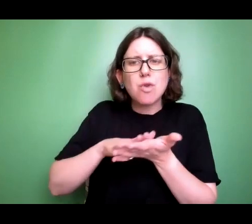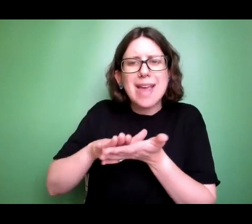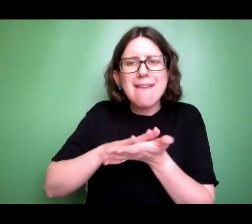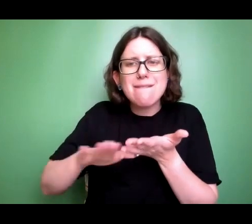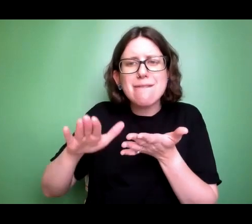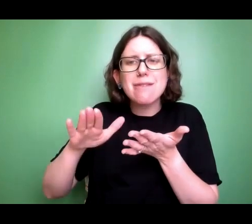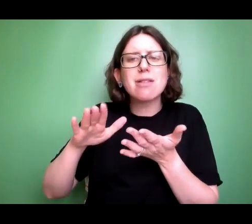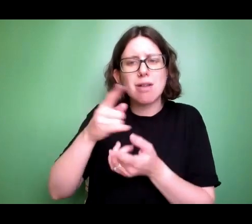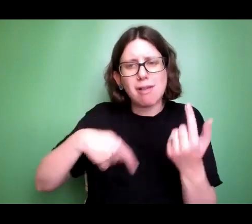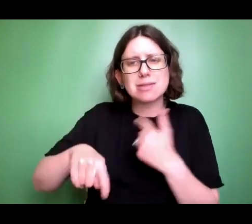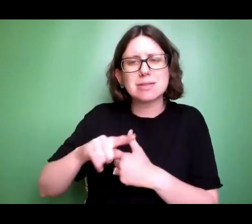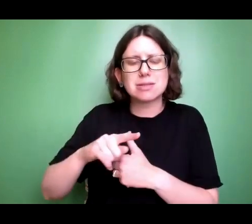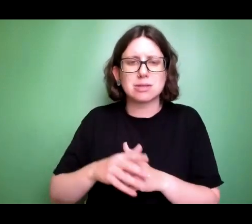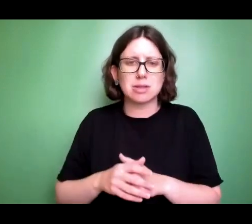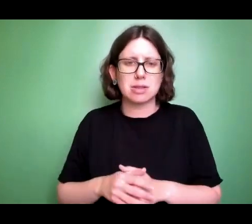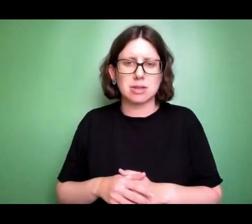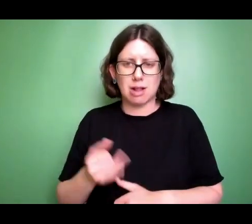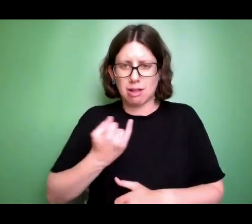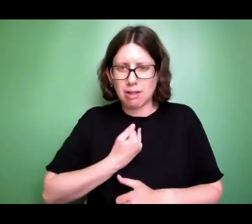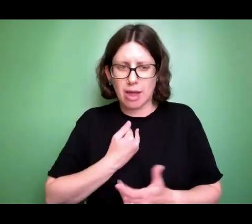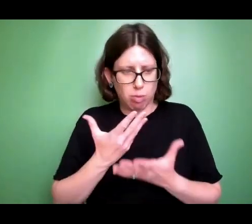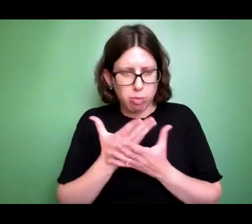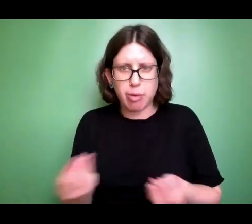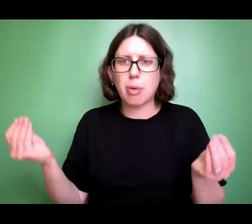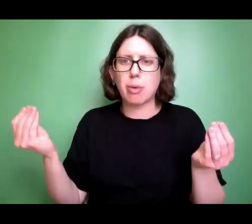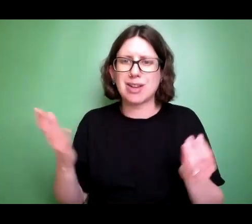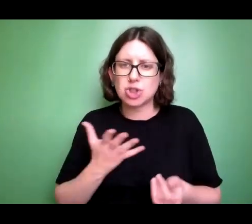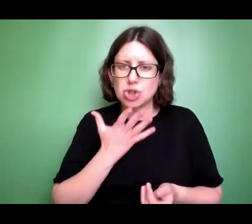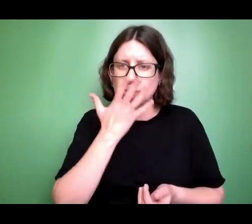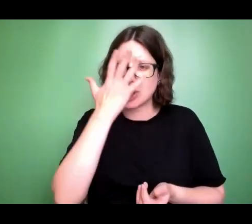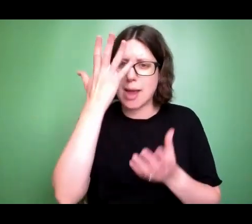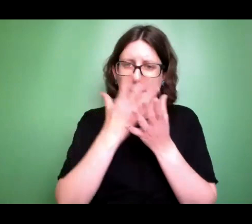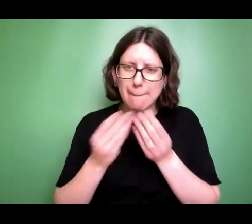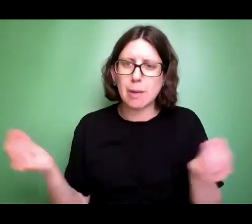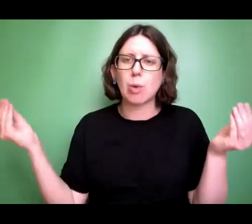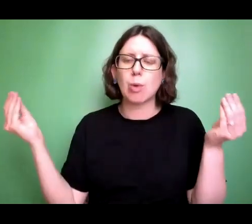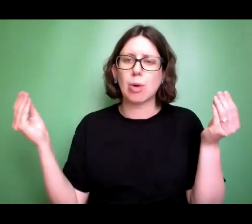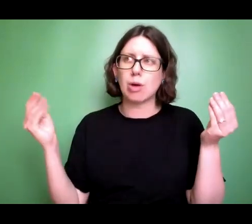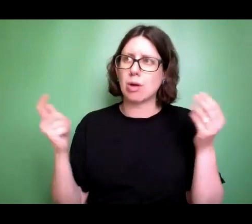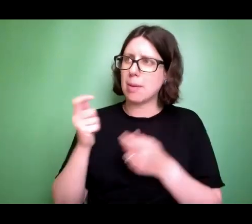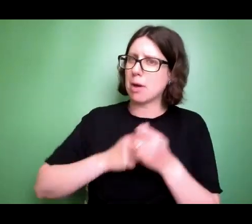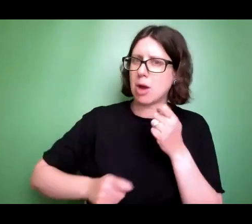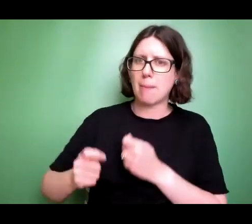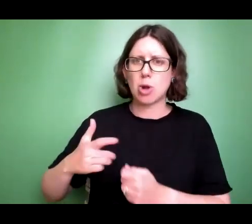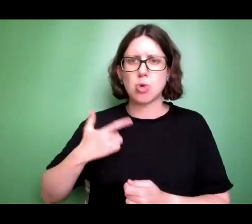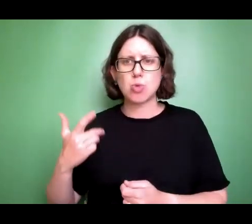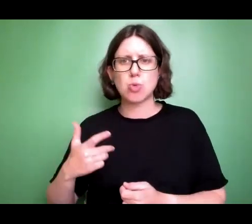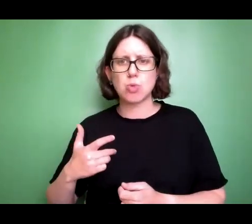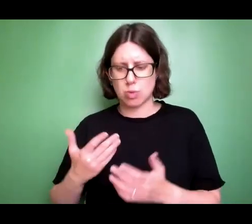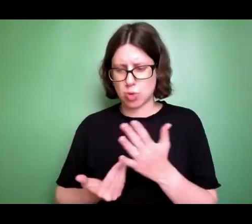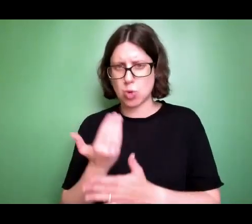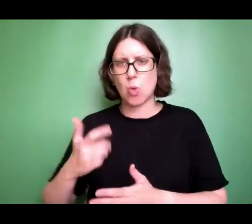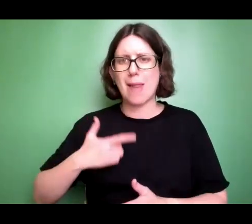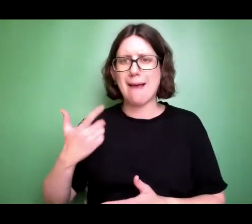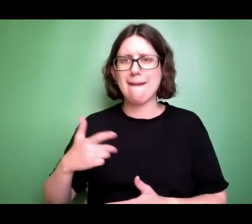condemnation. This is how we can truly become whole and find ourselves. God's kind of love